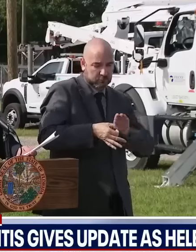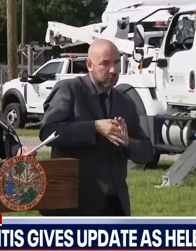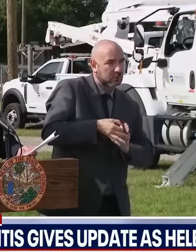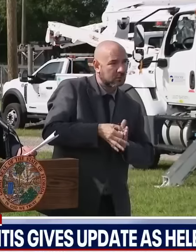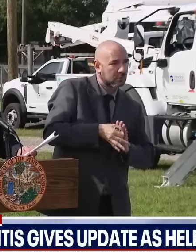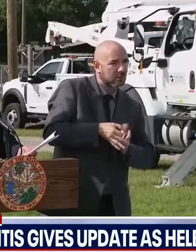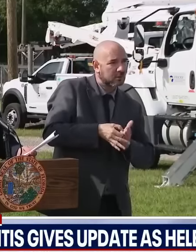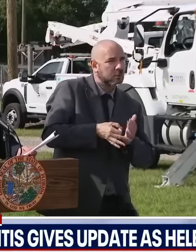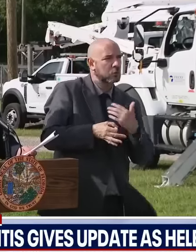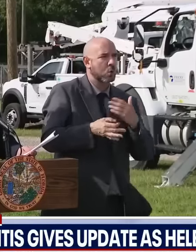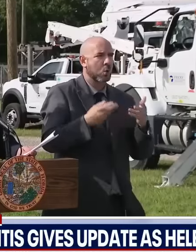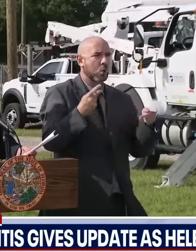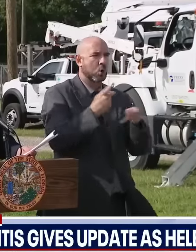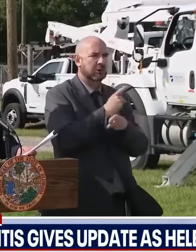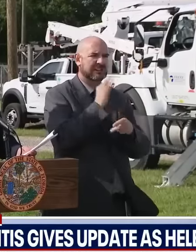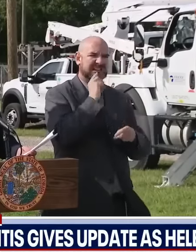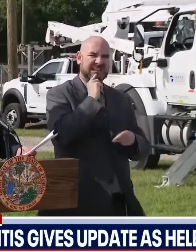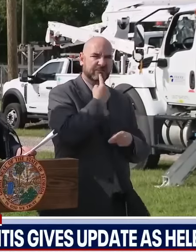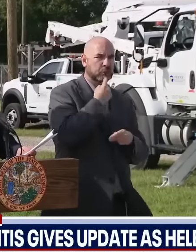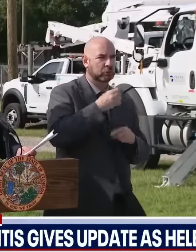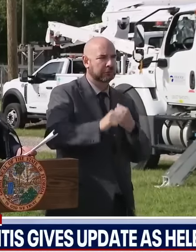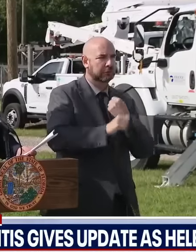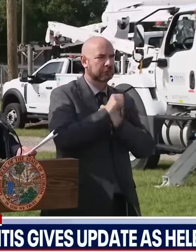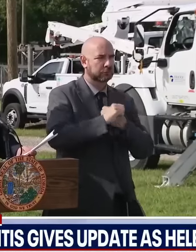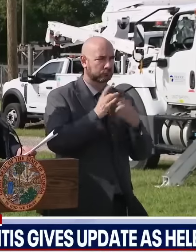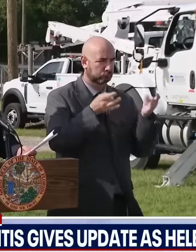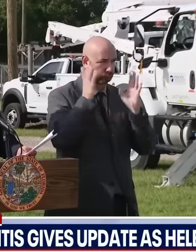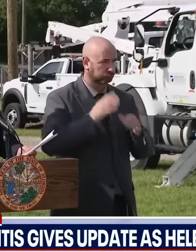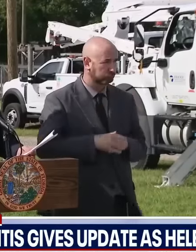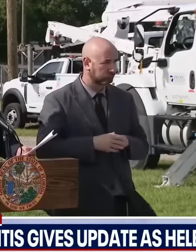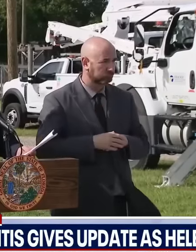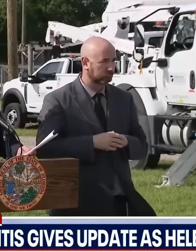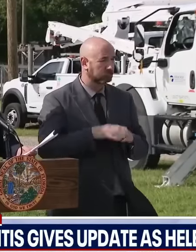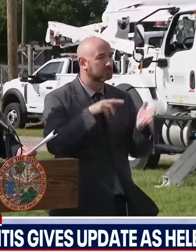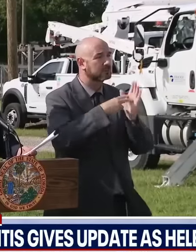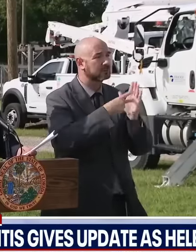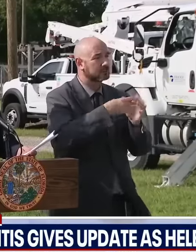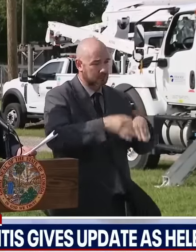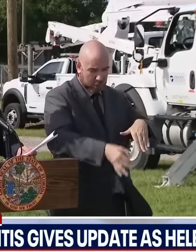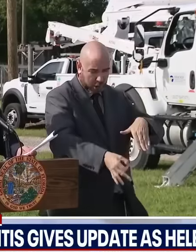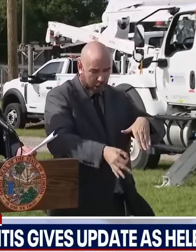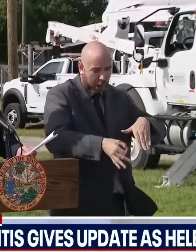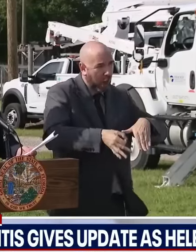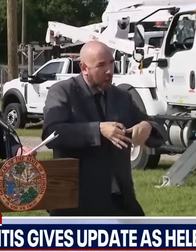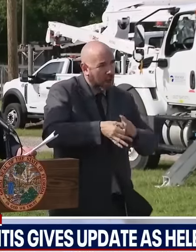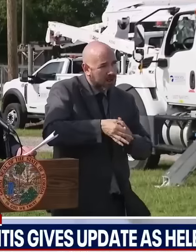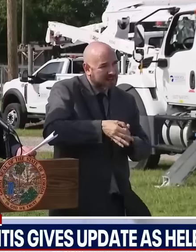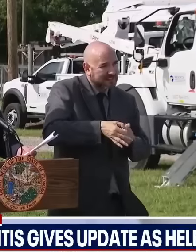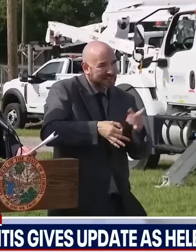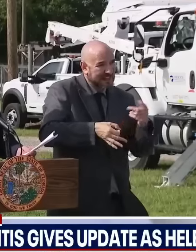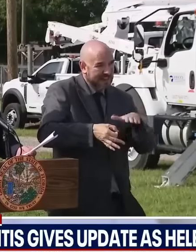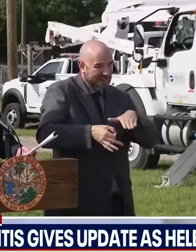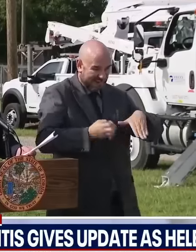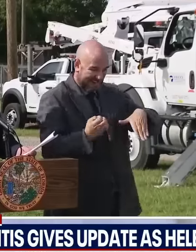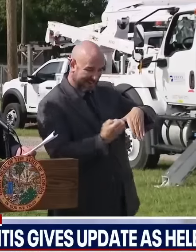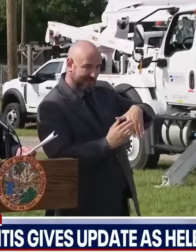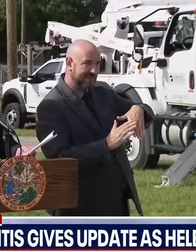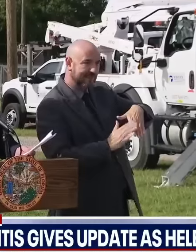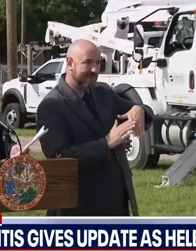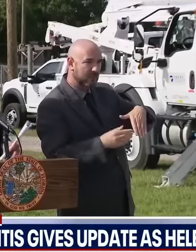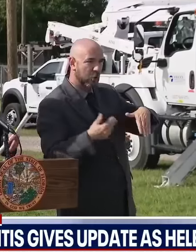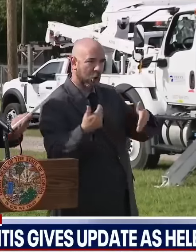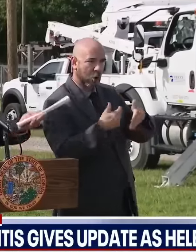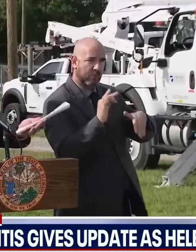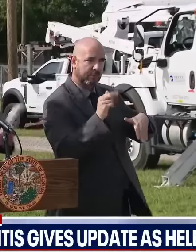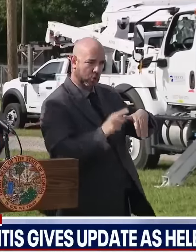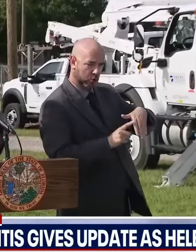Florida, you're going to have the entire Gulf Coast where that could be whipping up surge, a lot of winds, all